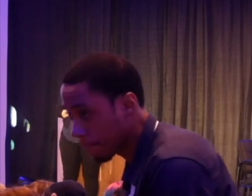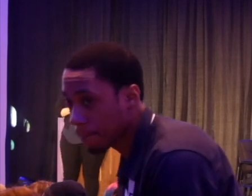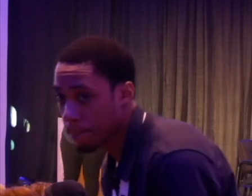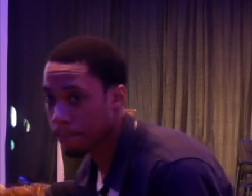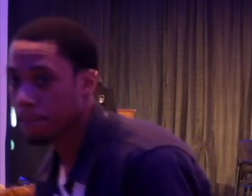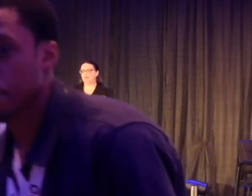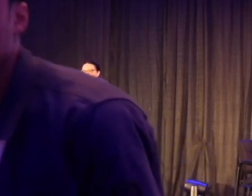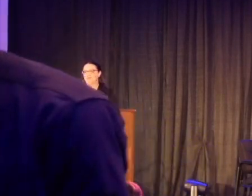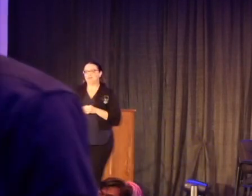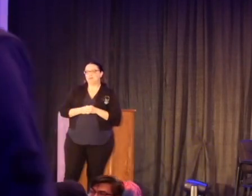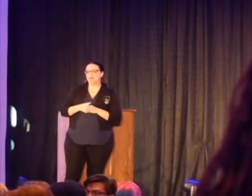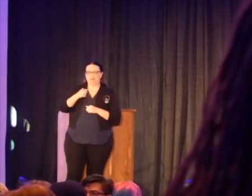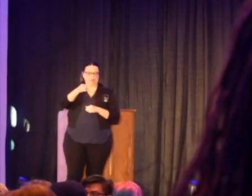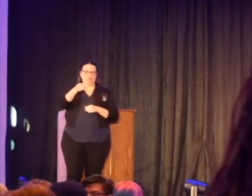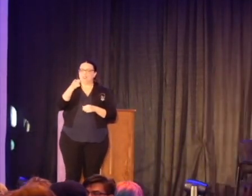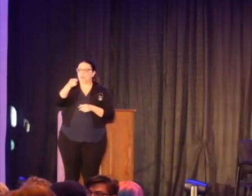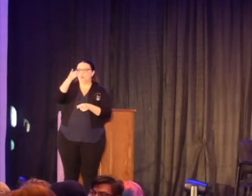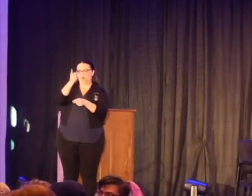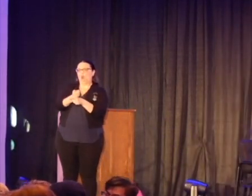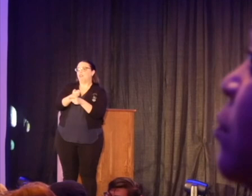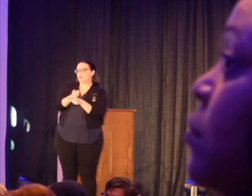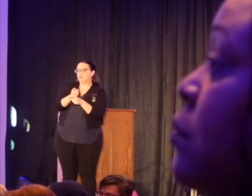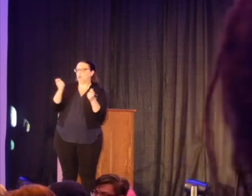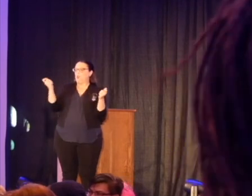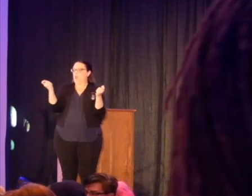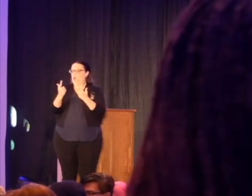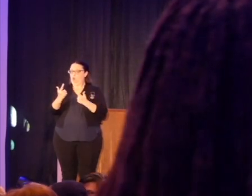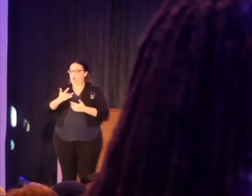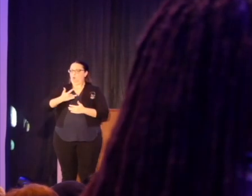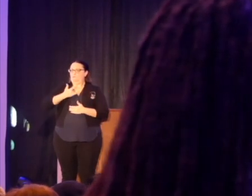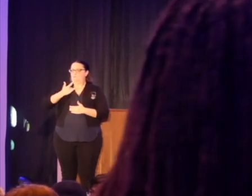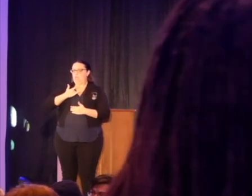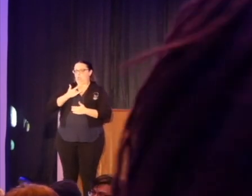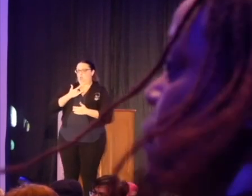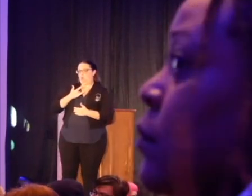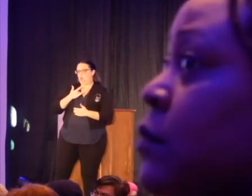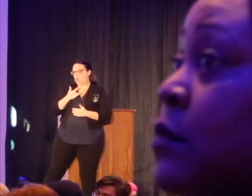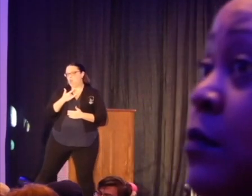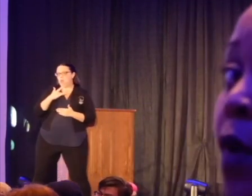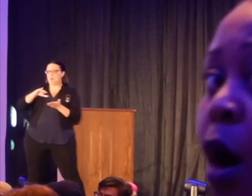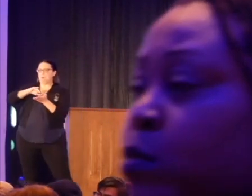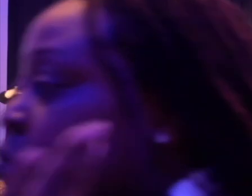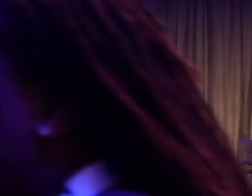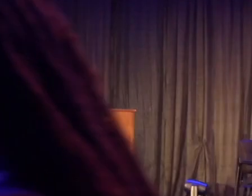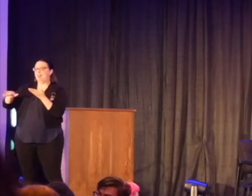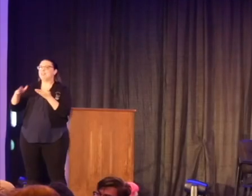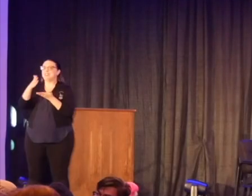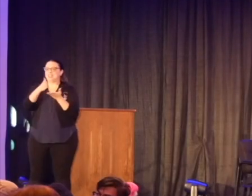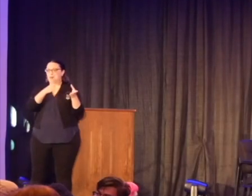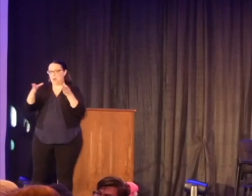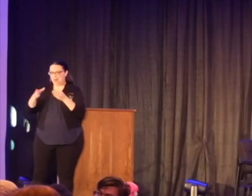I think you're so right. I mean, we all feel marginalized in some way, you know.